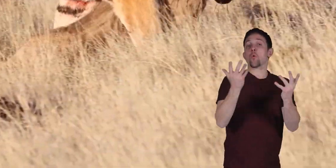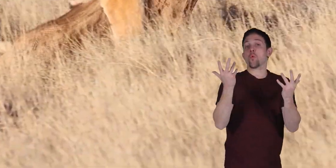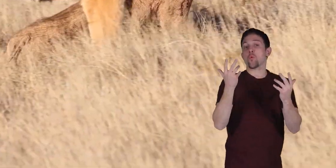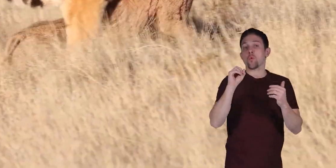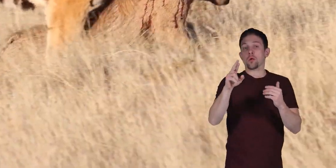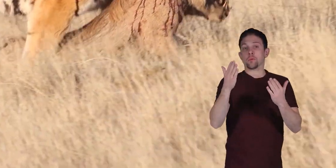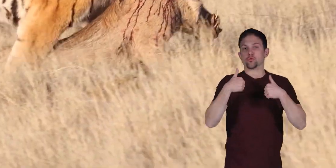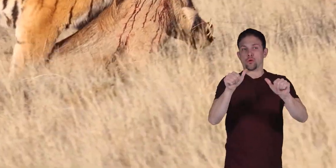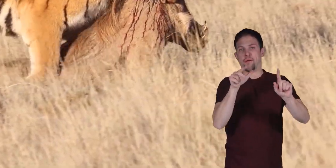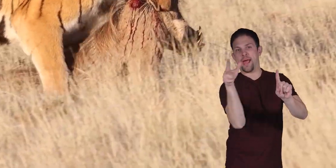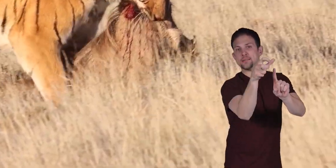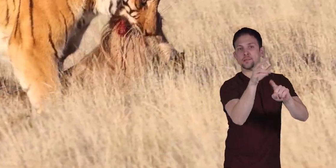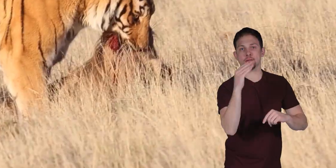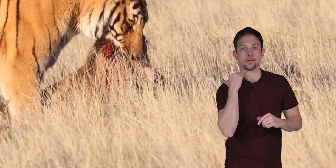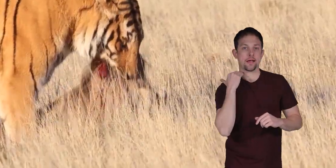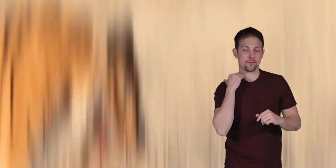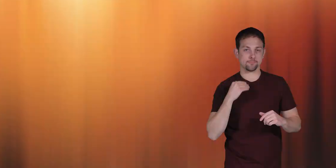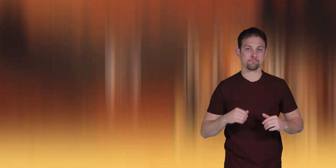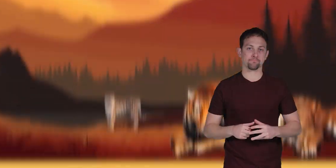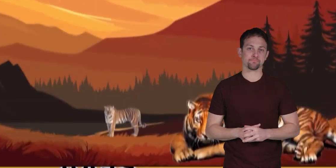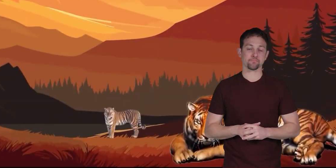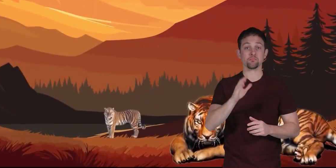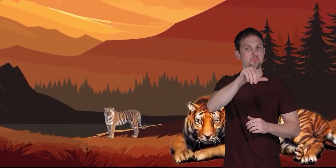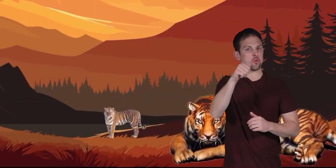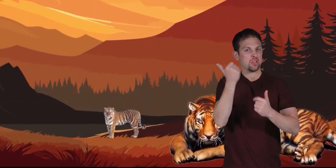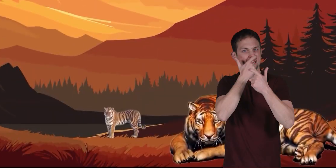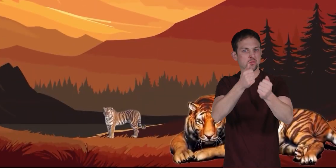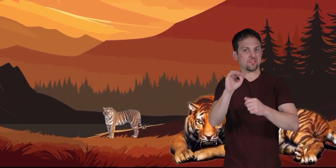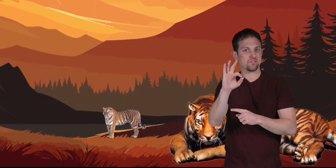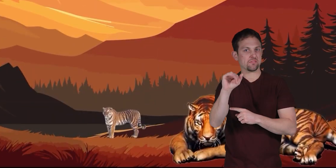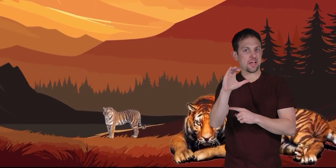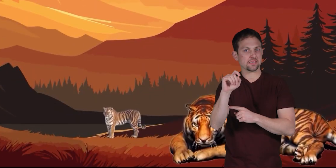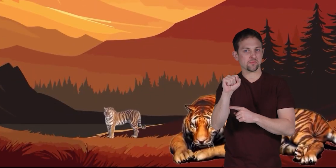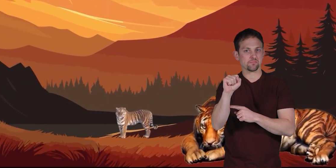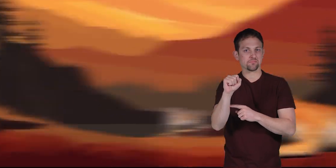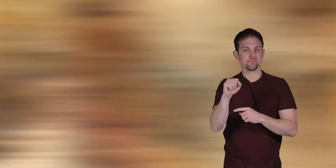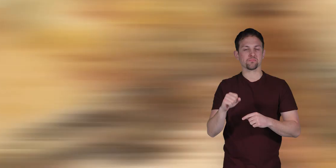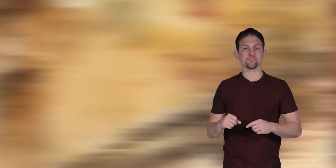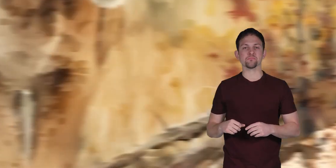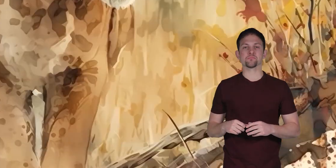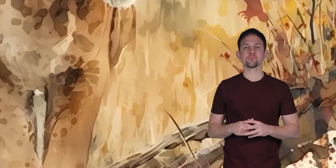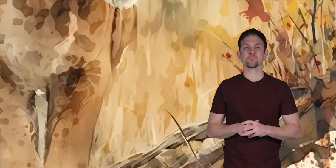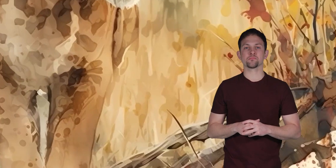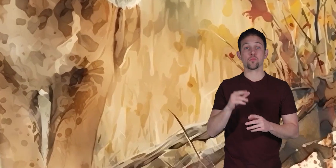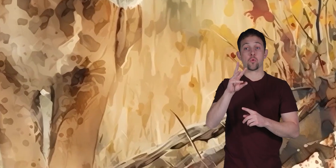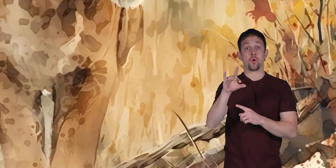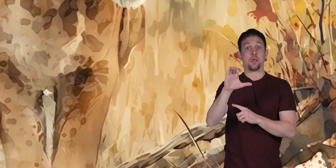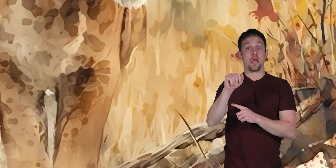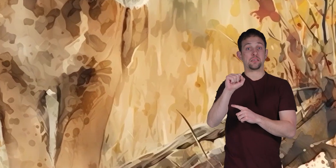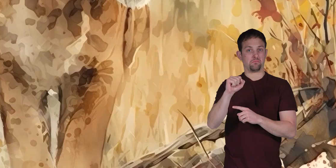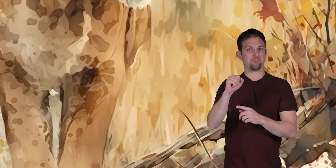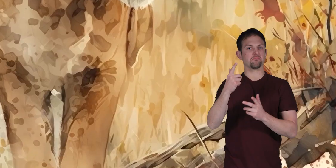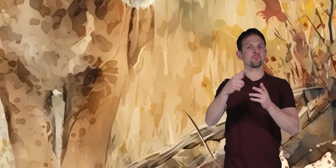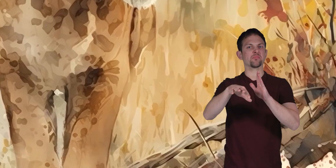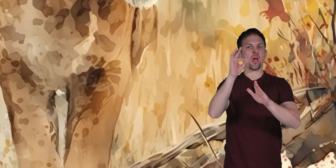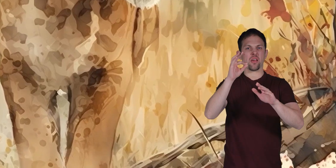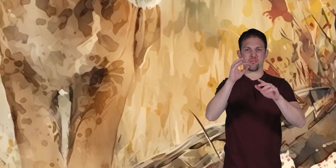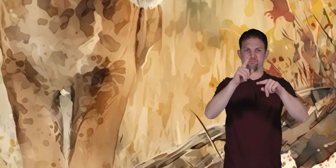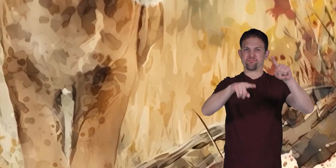try, to bite the neck. Other interesting facts. Wildcats have been found in lots of different types of art.